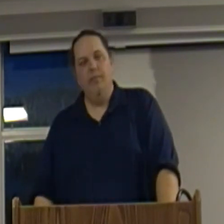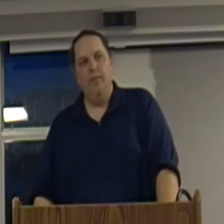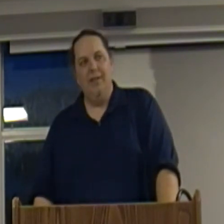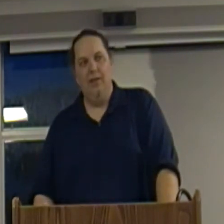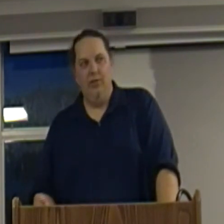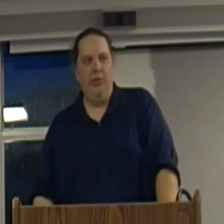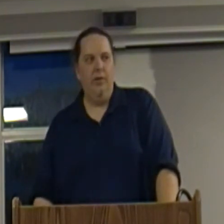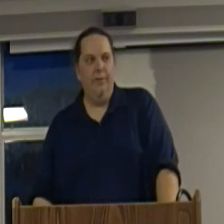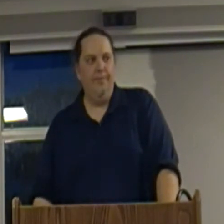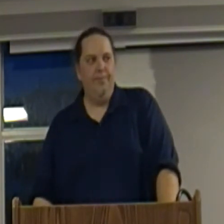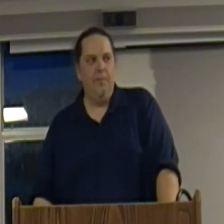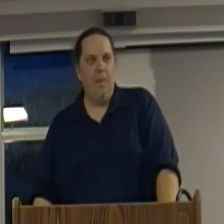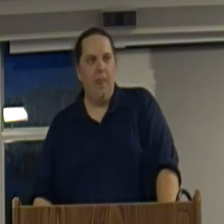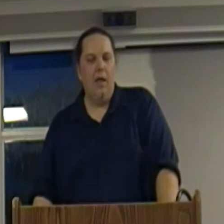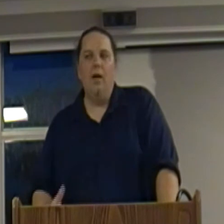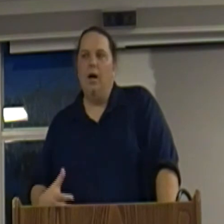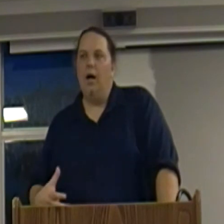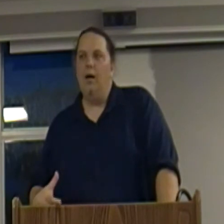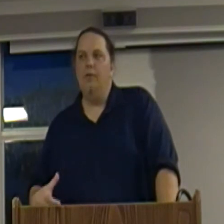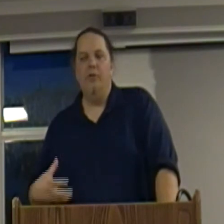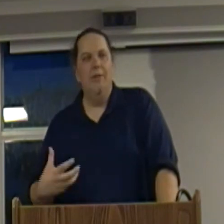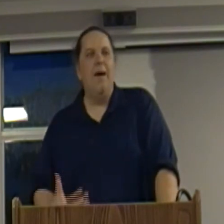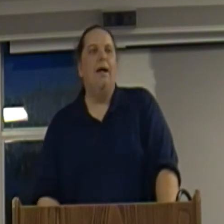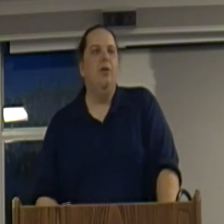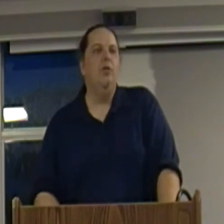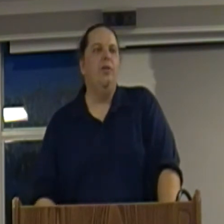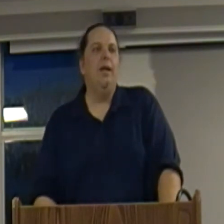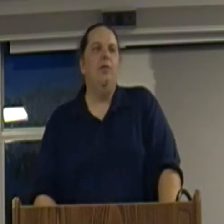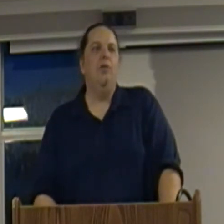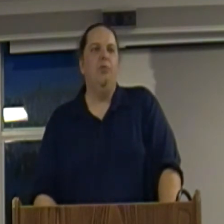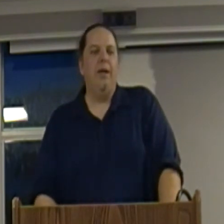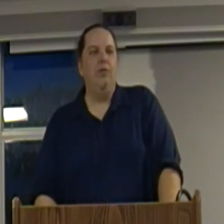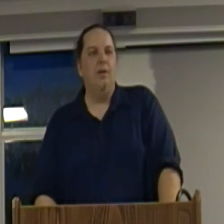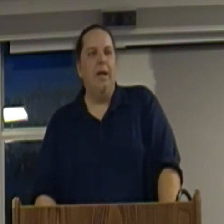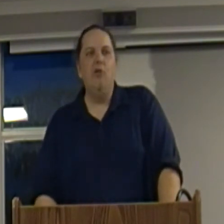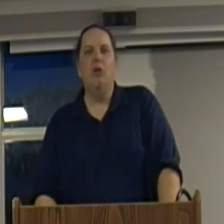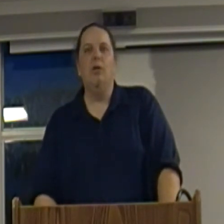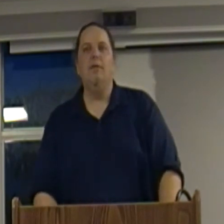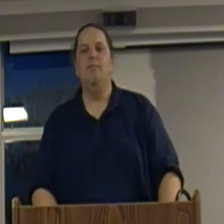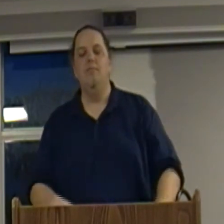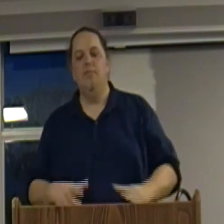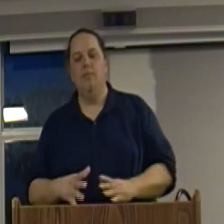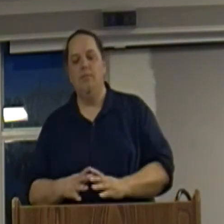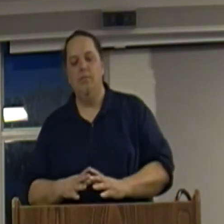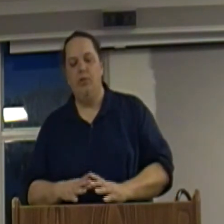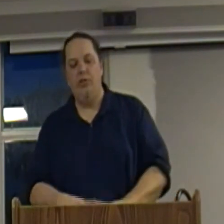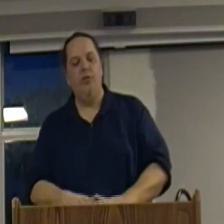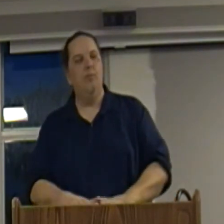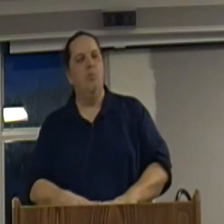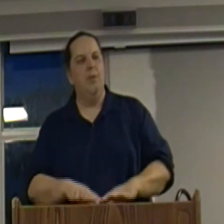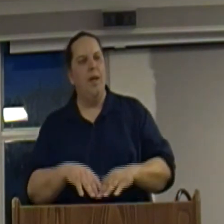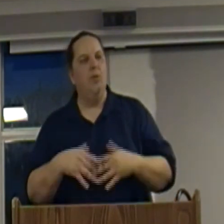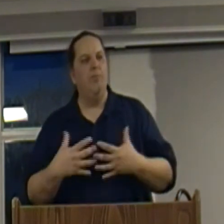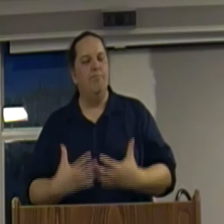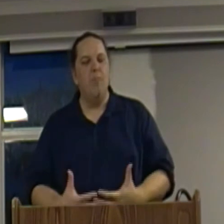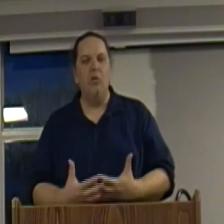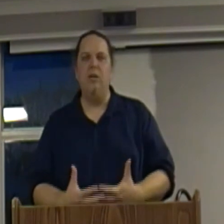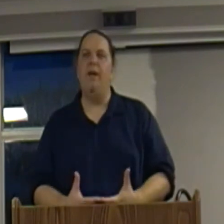existed. Uh, and back in those days, it was based, the major system, it was mostly